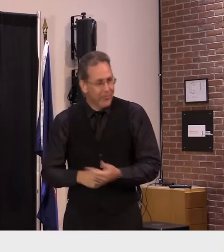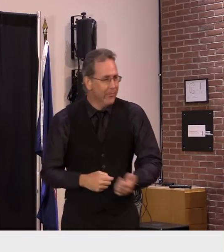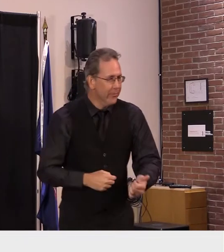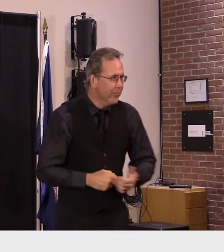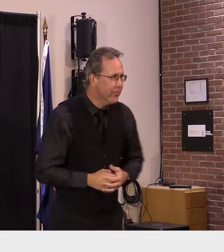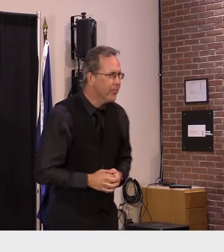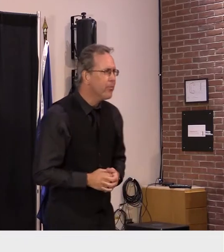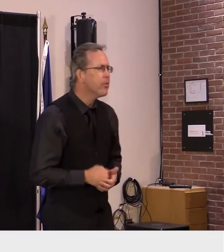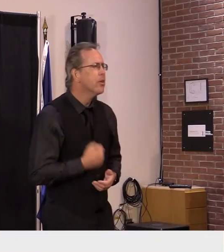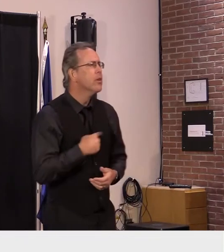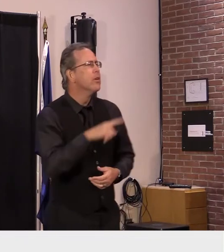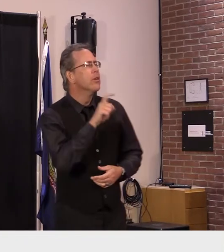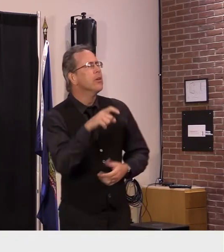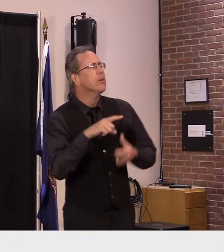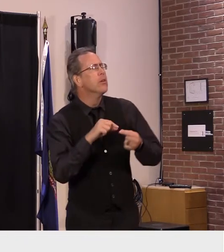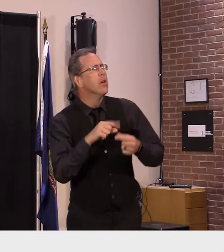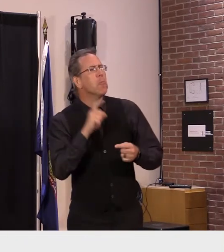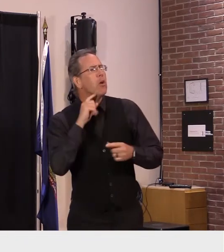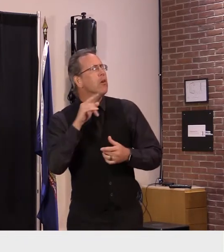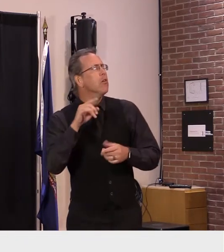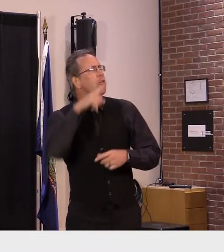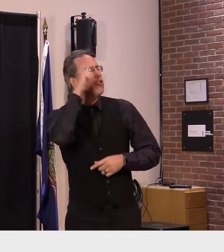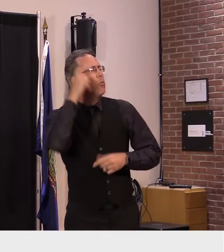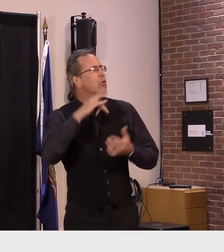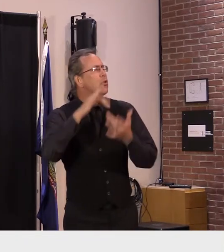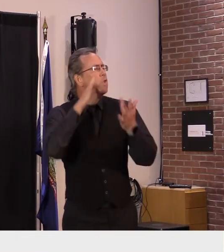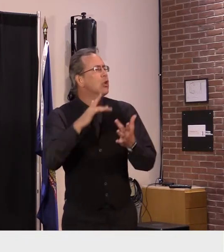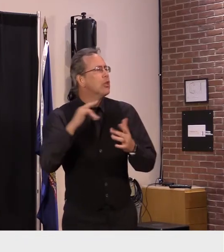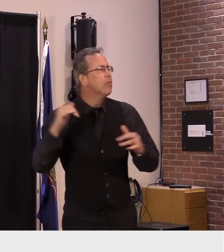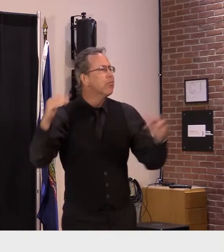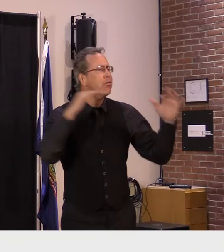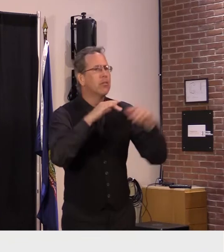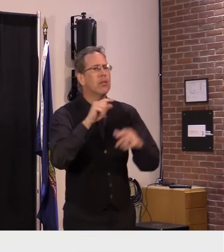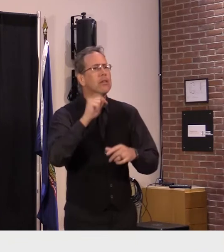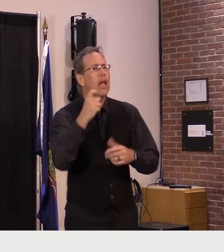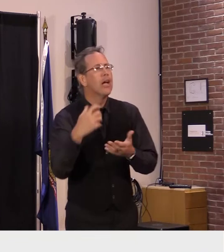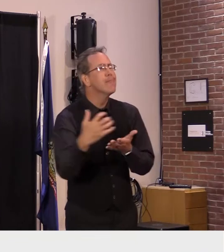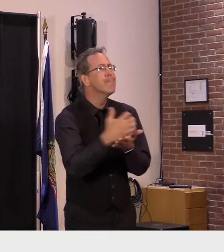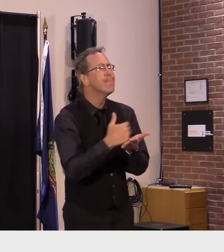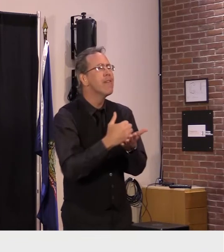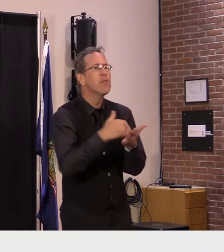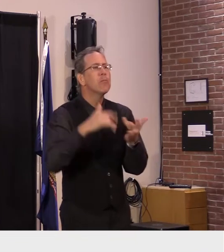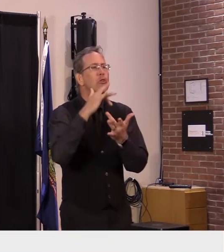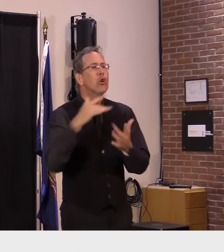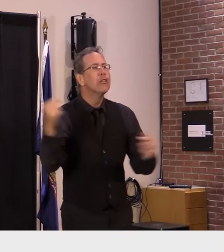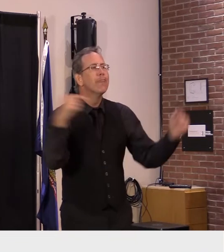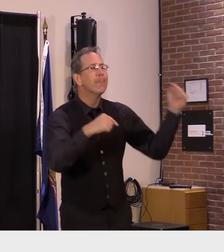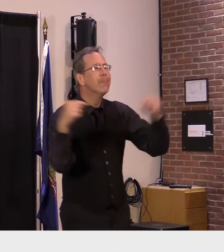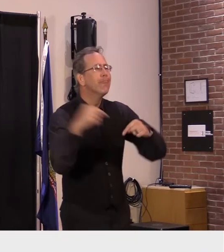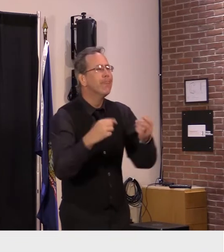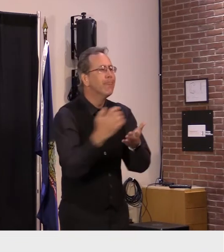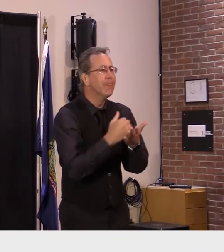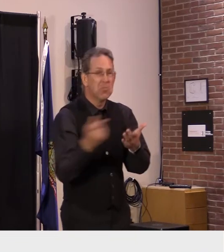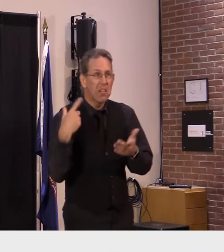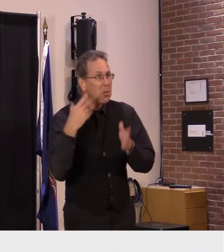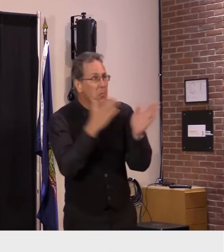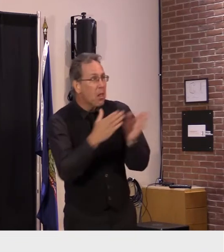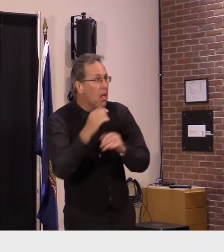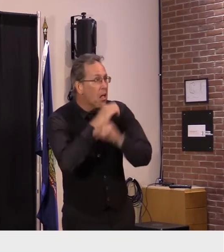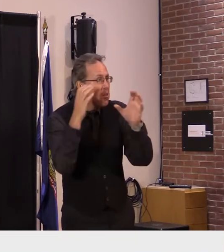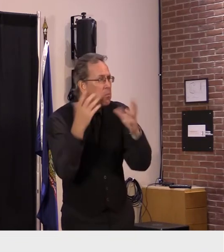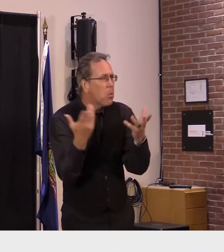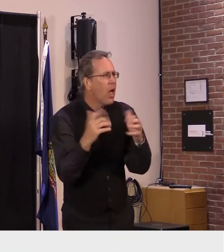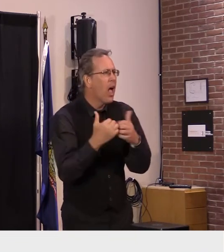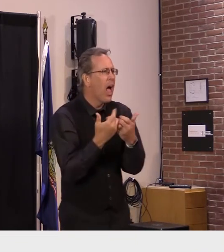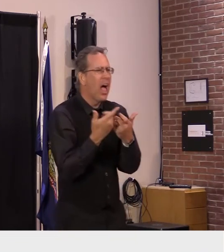summer tourism and the tax revenues and but what struck me earlier in this discussion was it feels like um